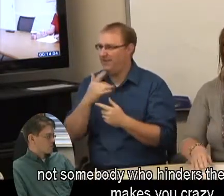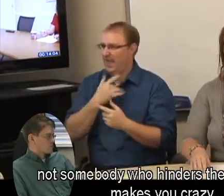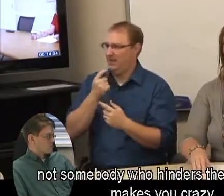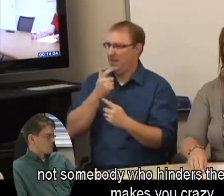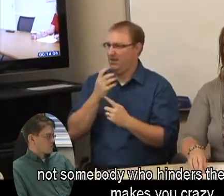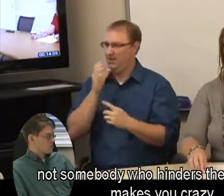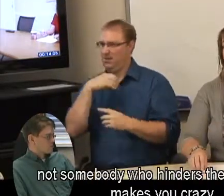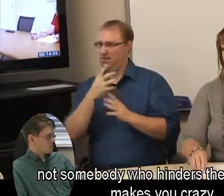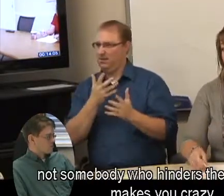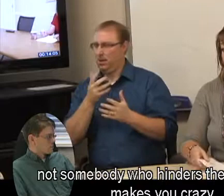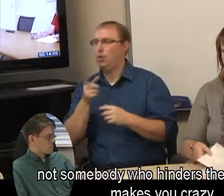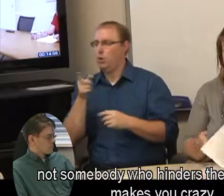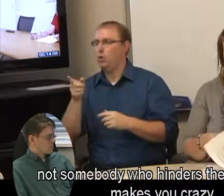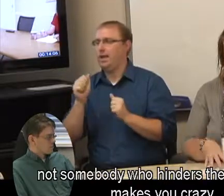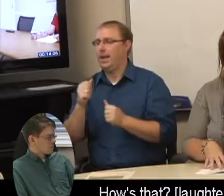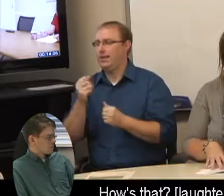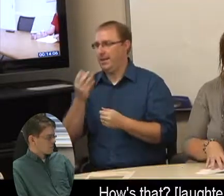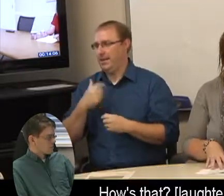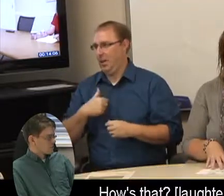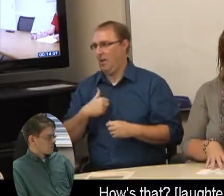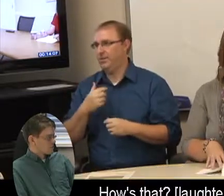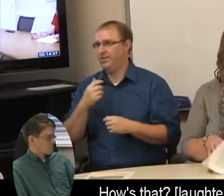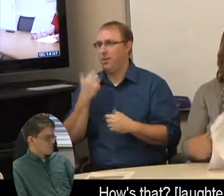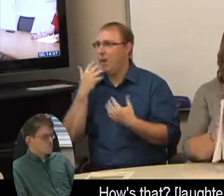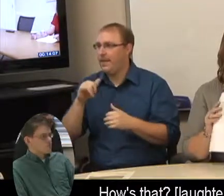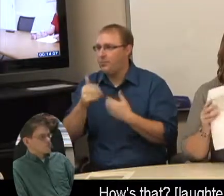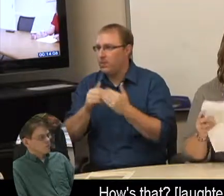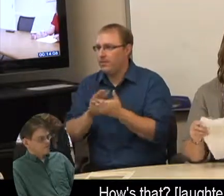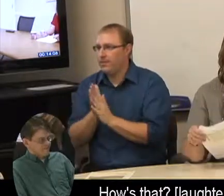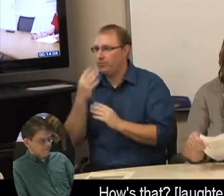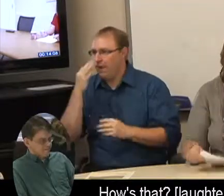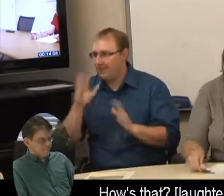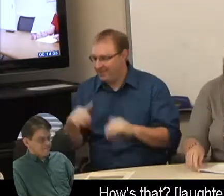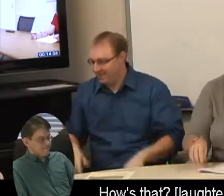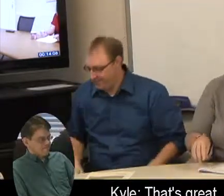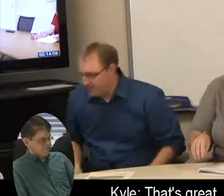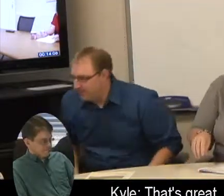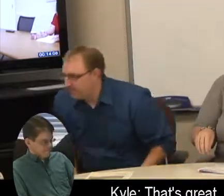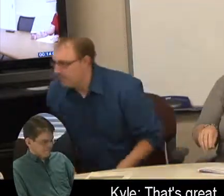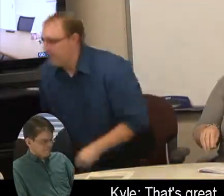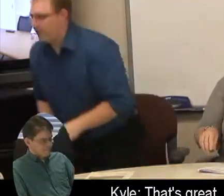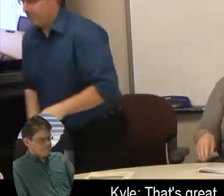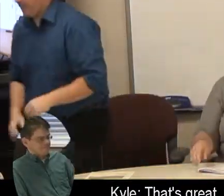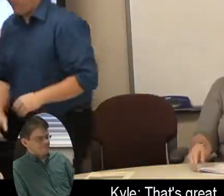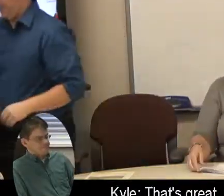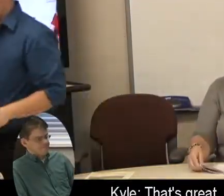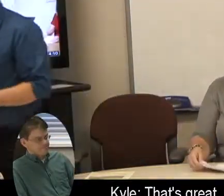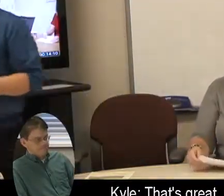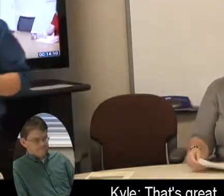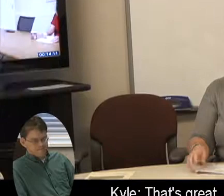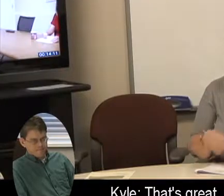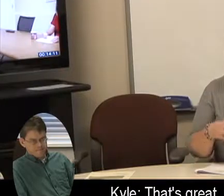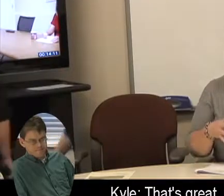the process or makes you crazy. How's that? That's great. All right.